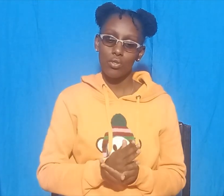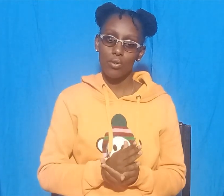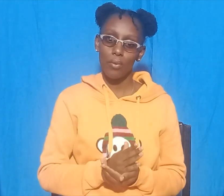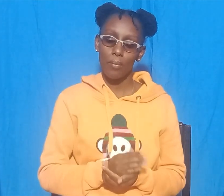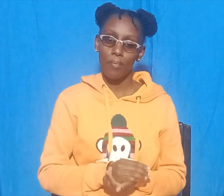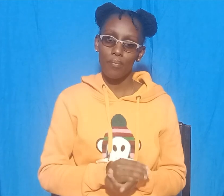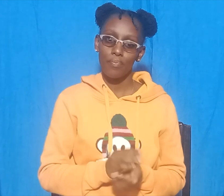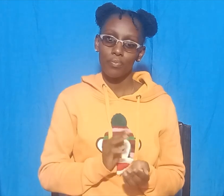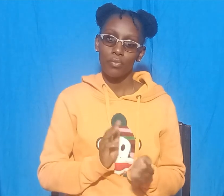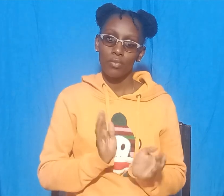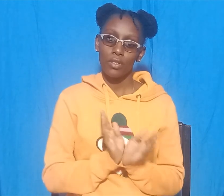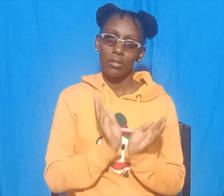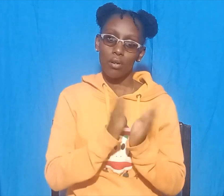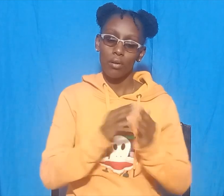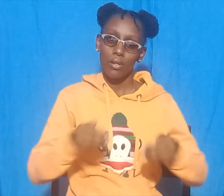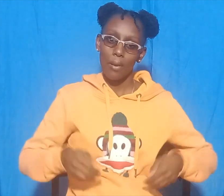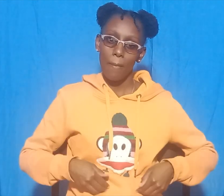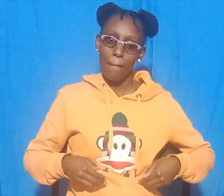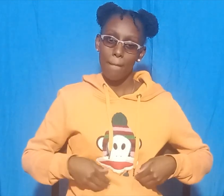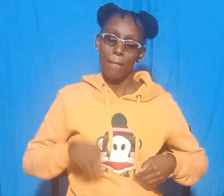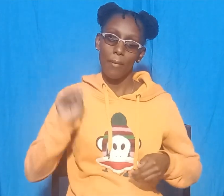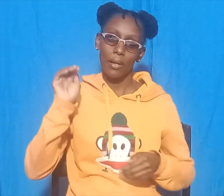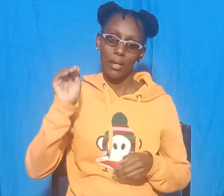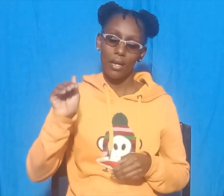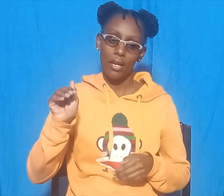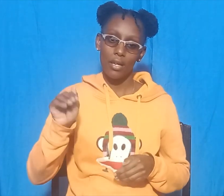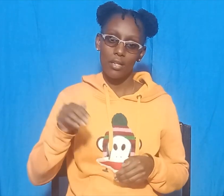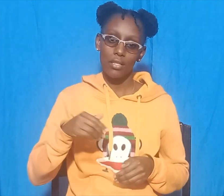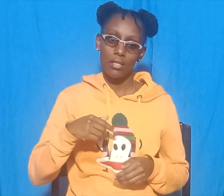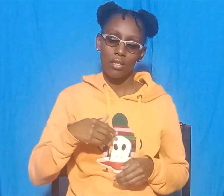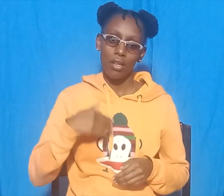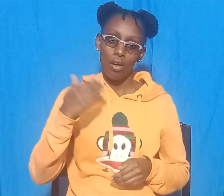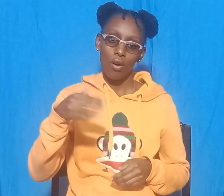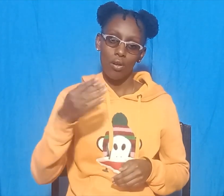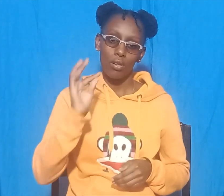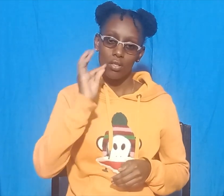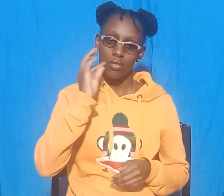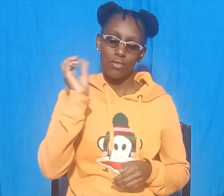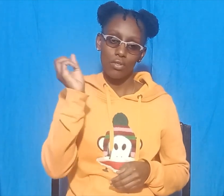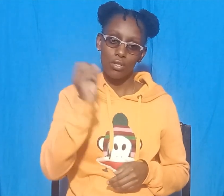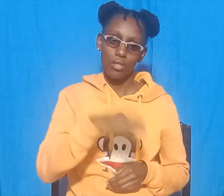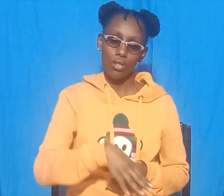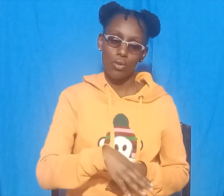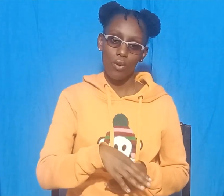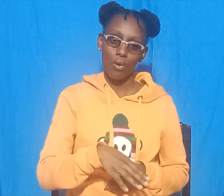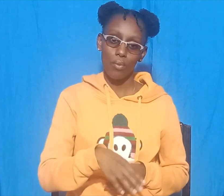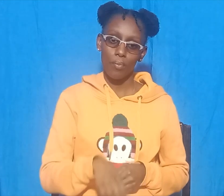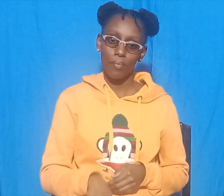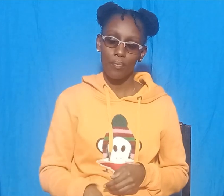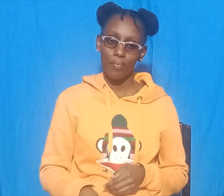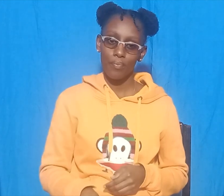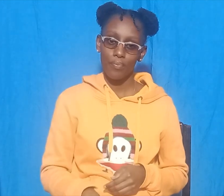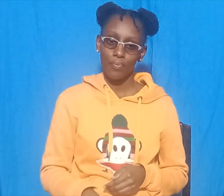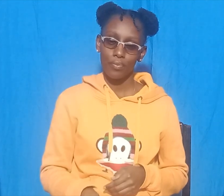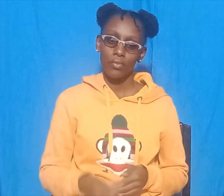asked the monkey to throw some fruits down to him every day. Thank you,